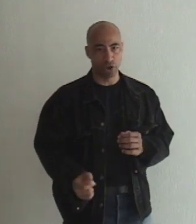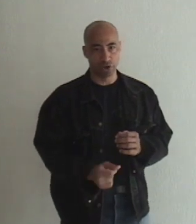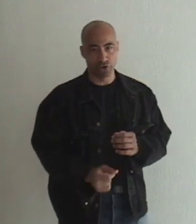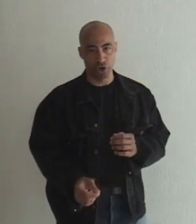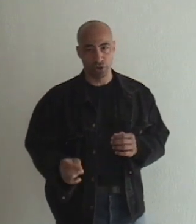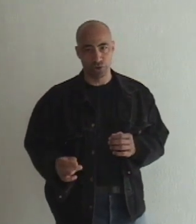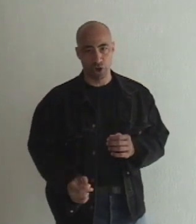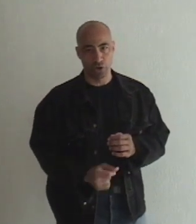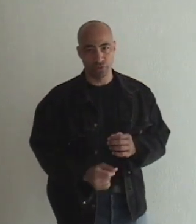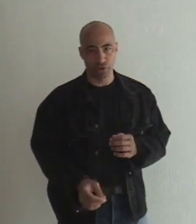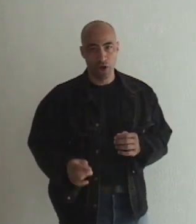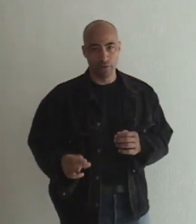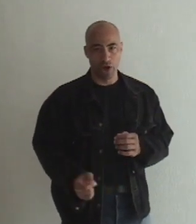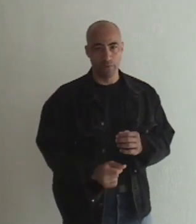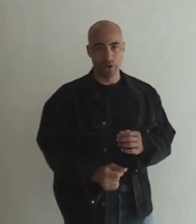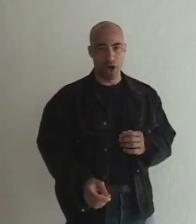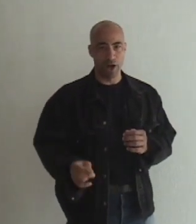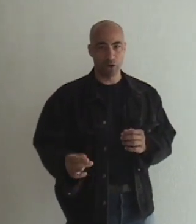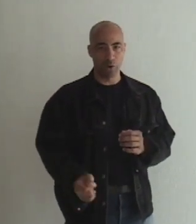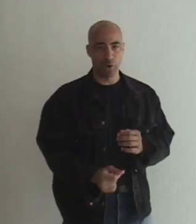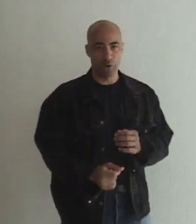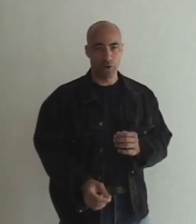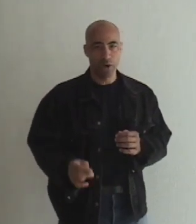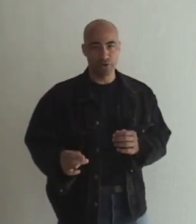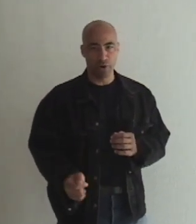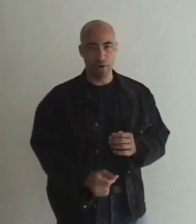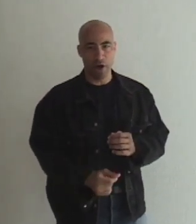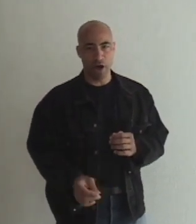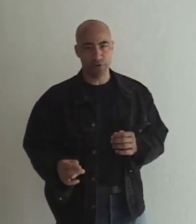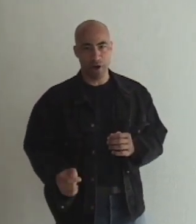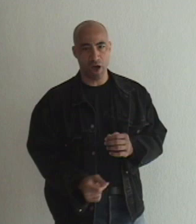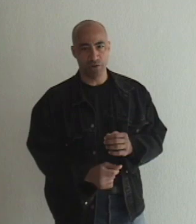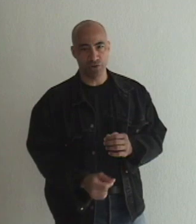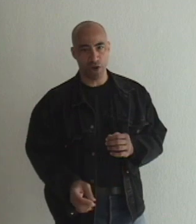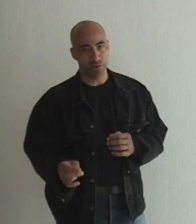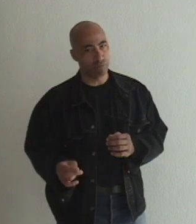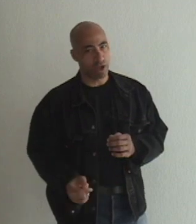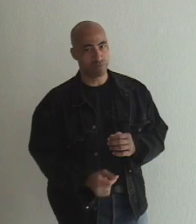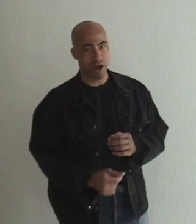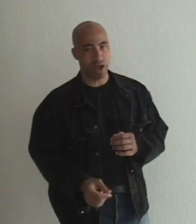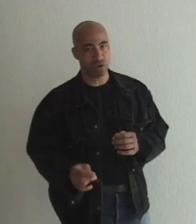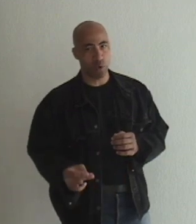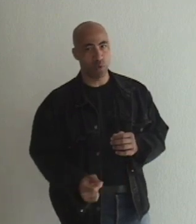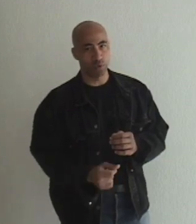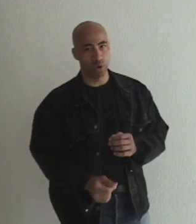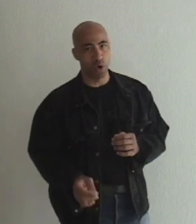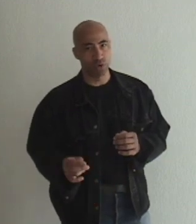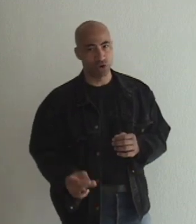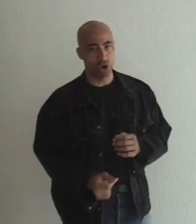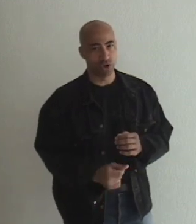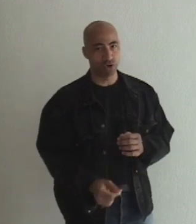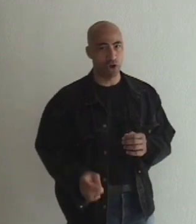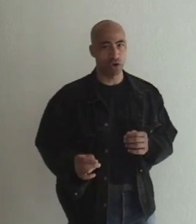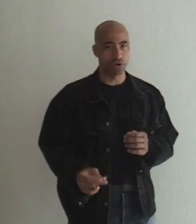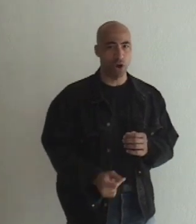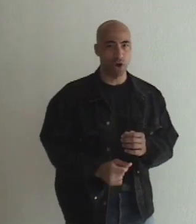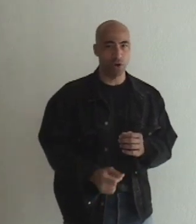sixteen tons from number nine in coal A straw boss man said, bless my soul, you load sixteen tons